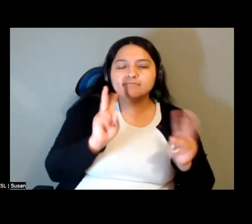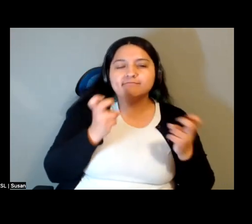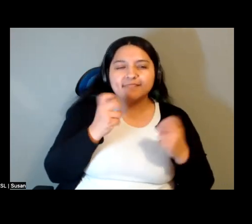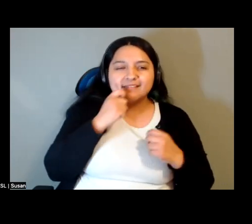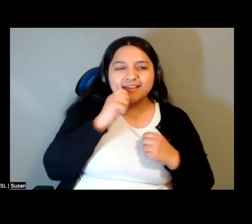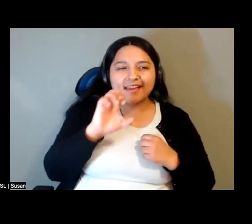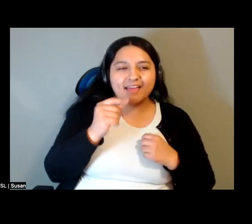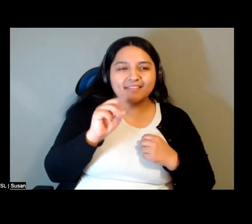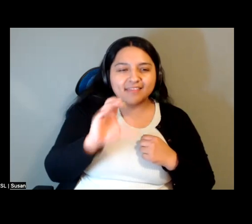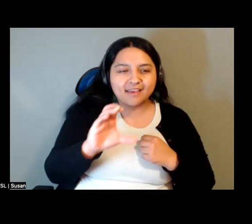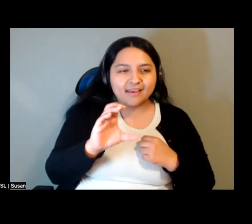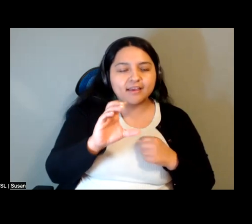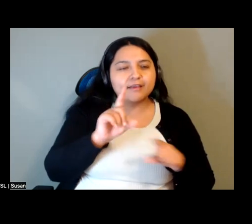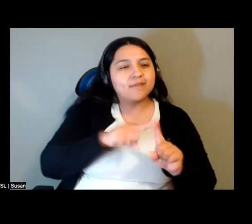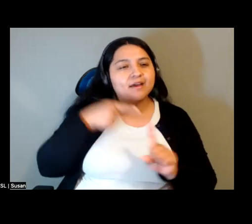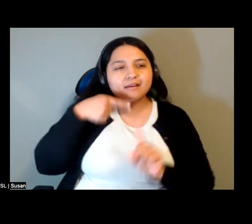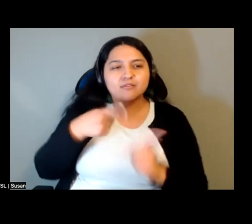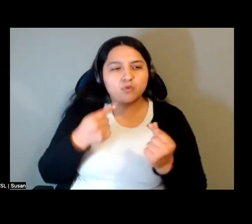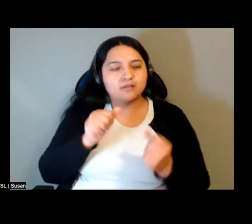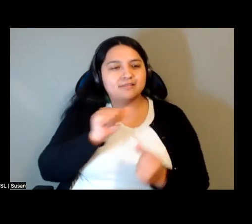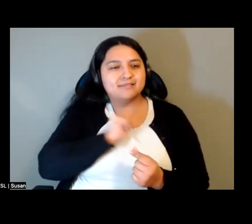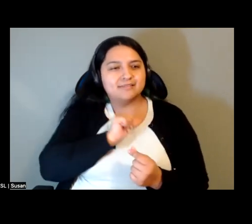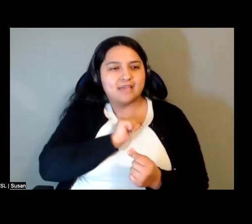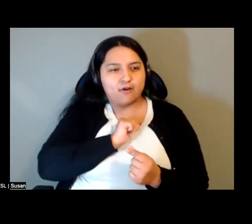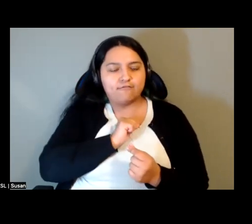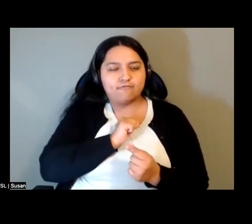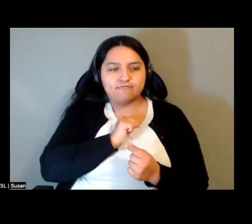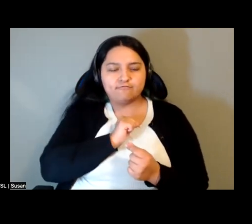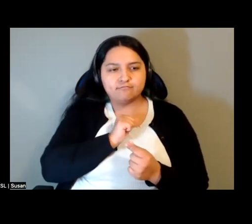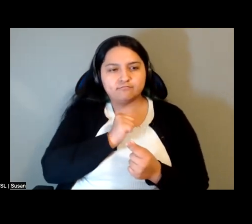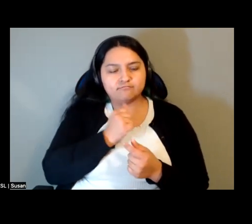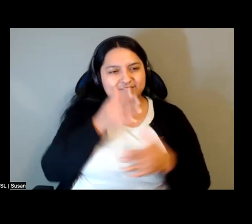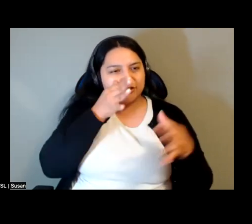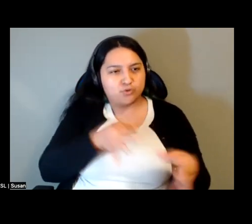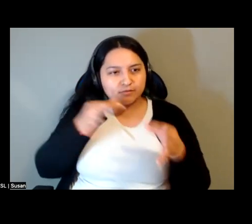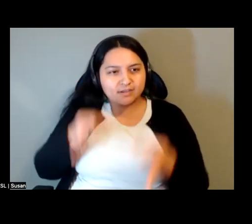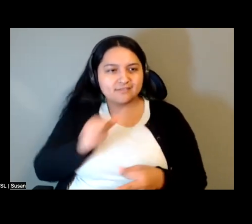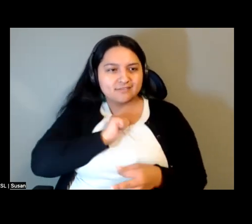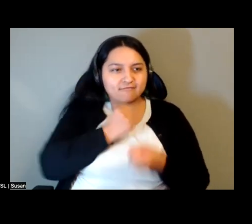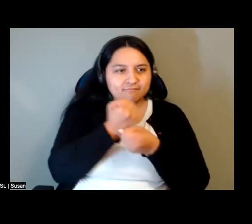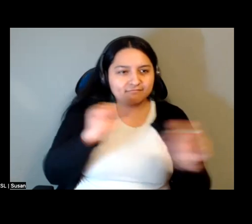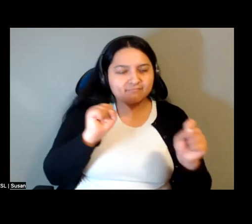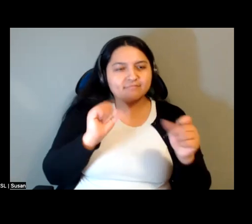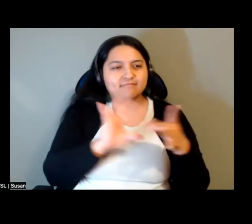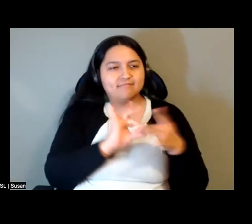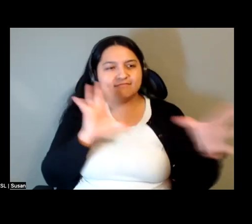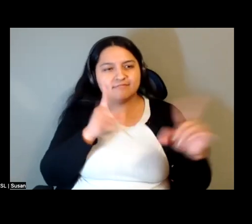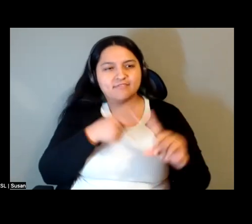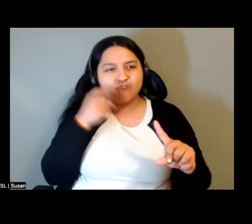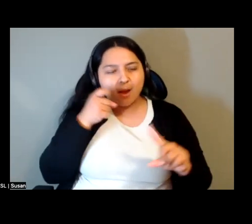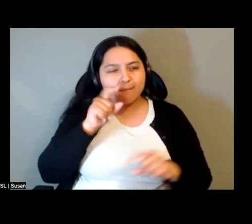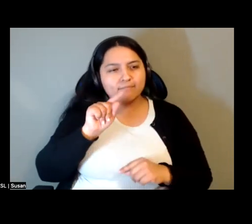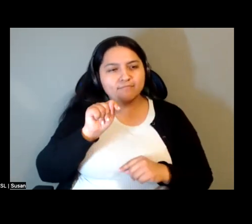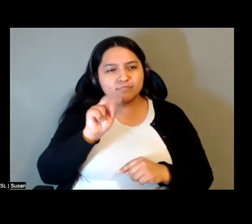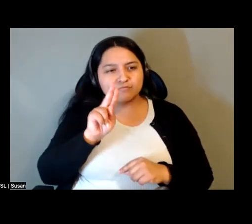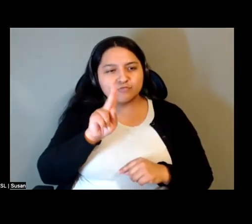the principles around self-determination and extracting themselves from both, you know, the domination of the Turkish state, the domination of the Syrian